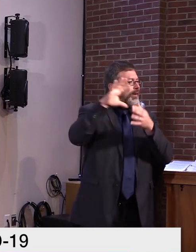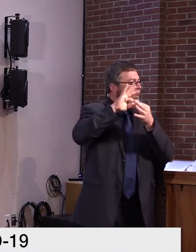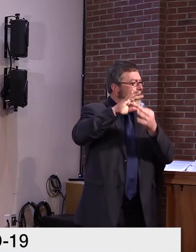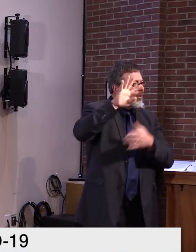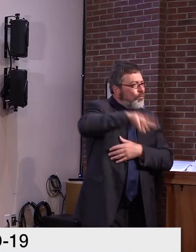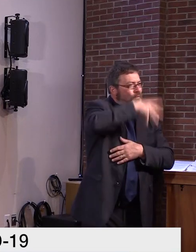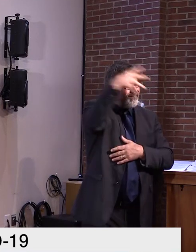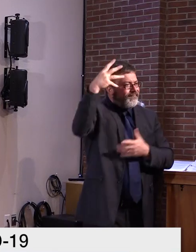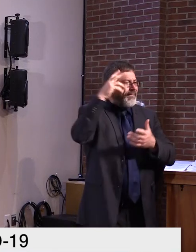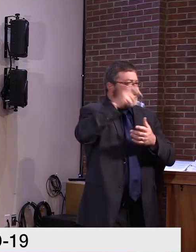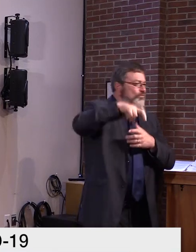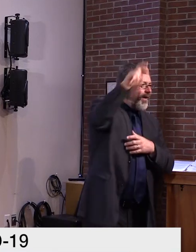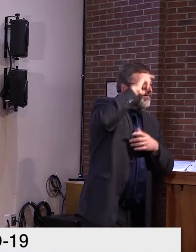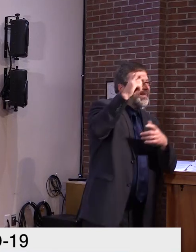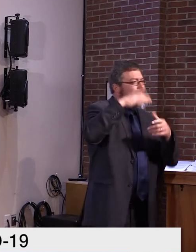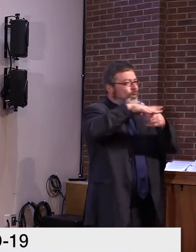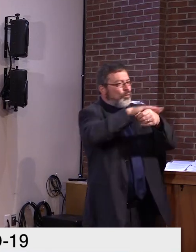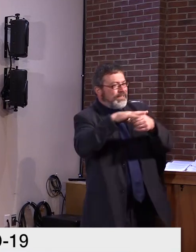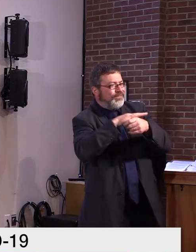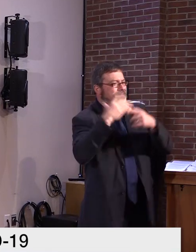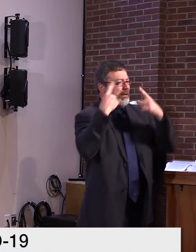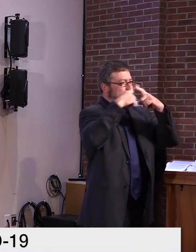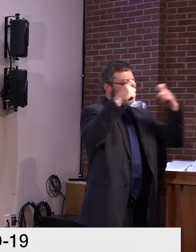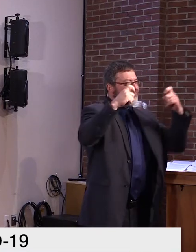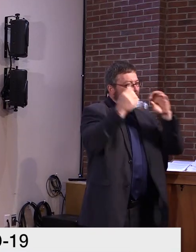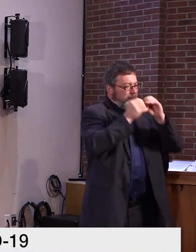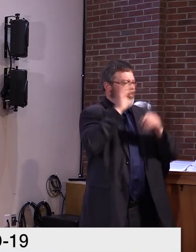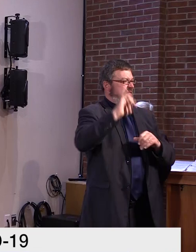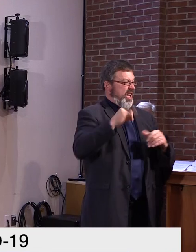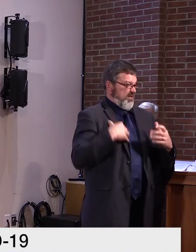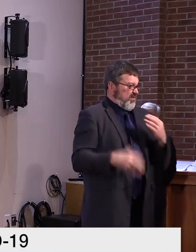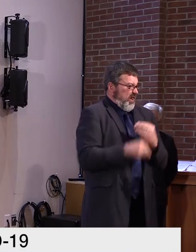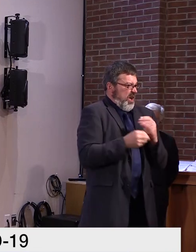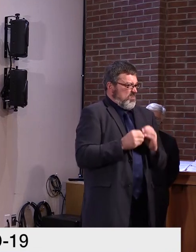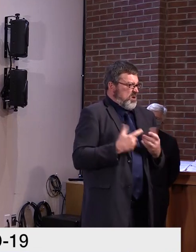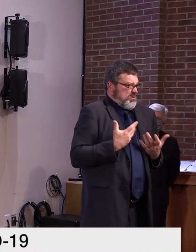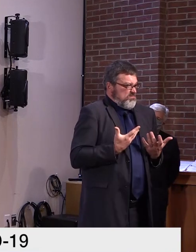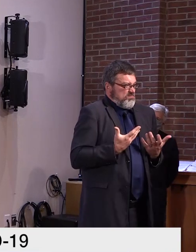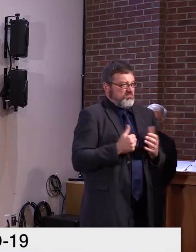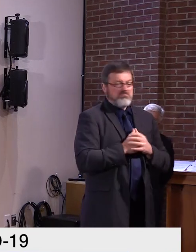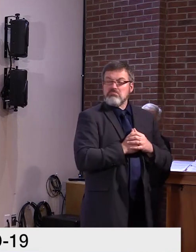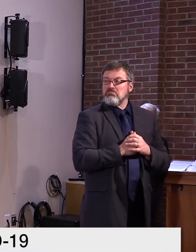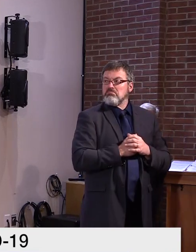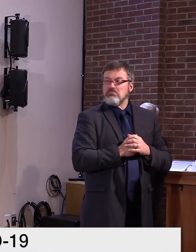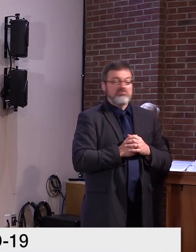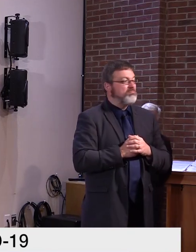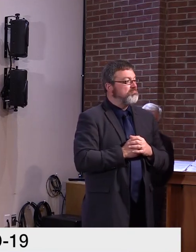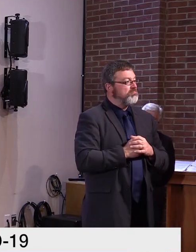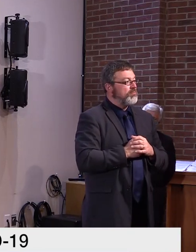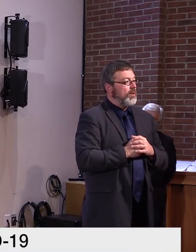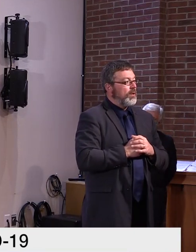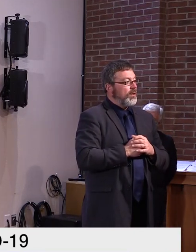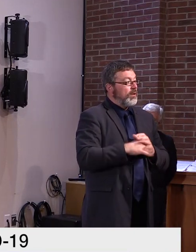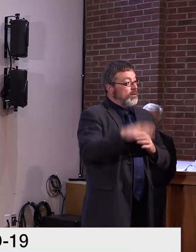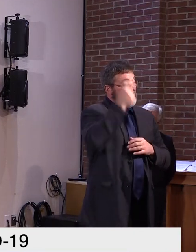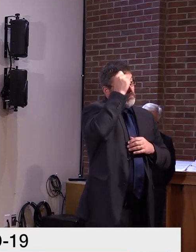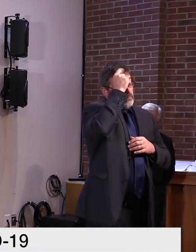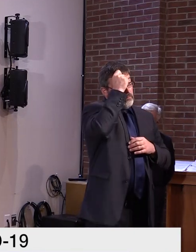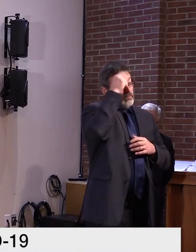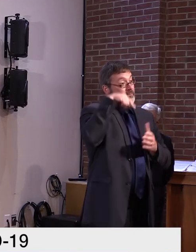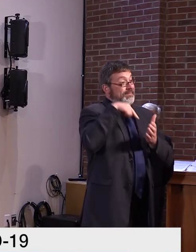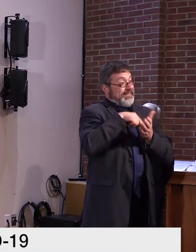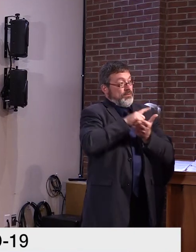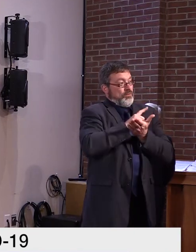great attention at the impact of Labor Day, College Restart, and School Restart over the